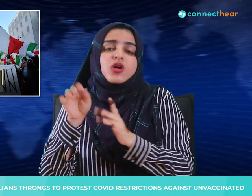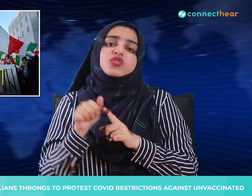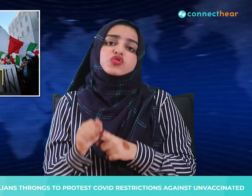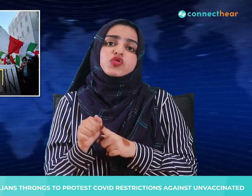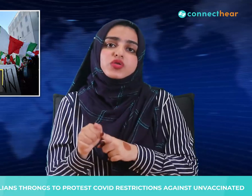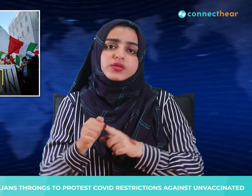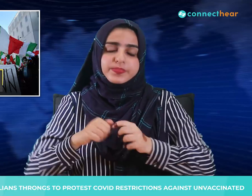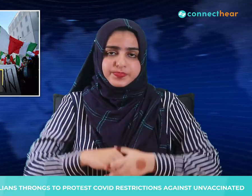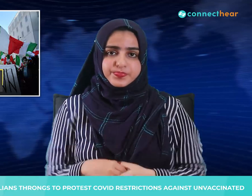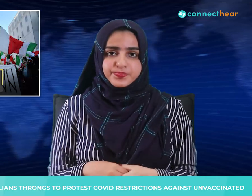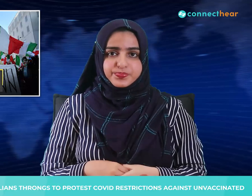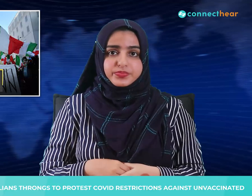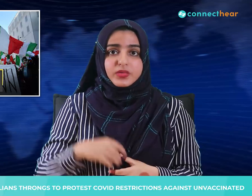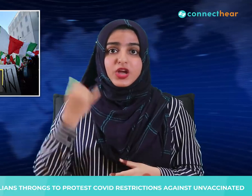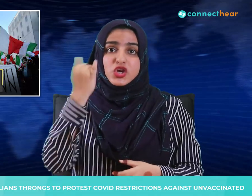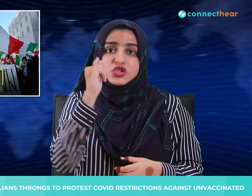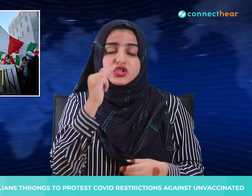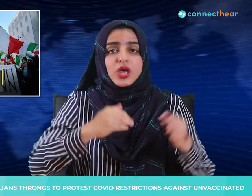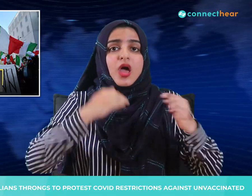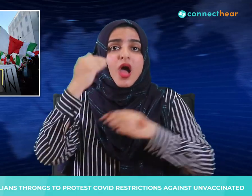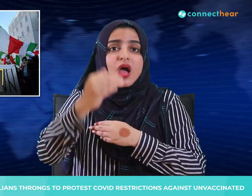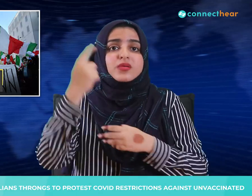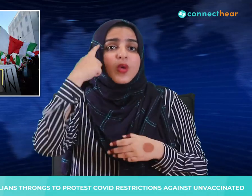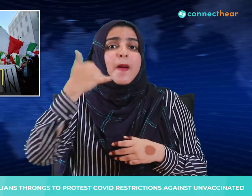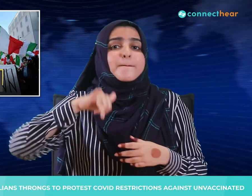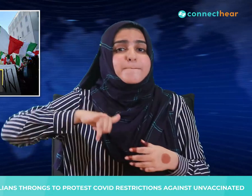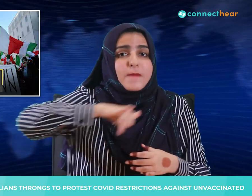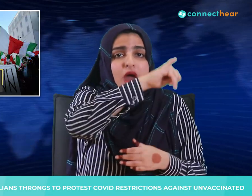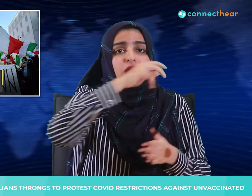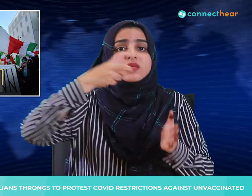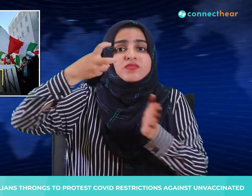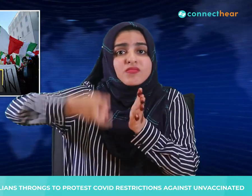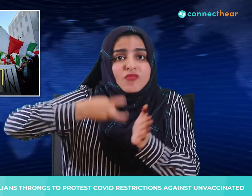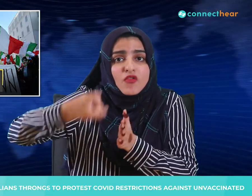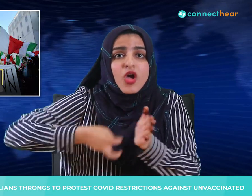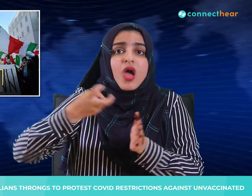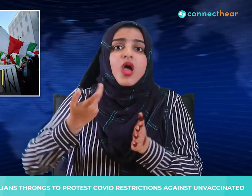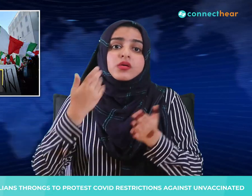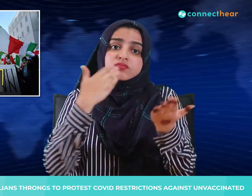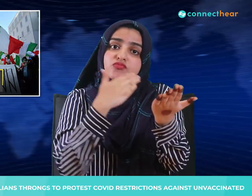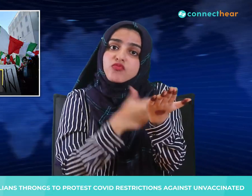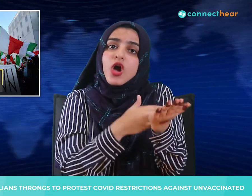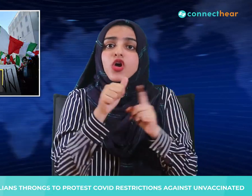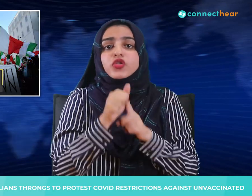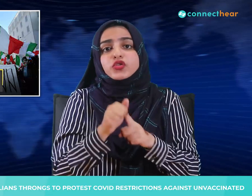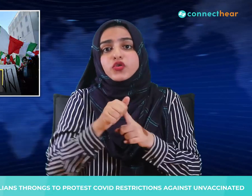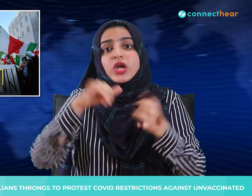the pass mandatory for travelling by train, coach or plane is expected to be re-evaluated in September.